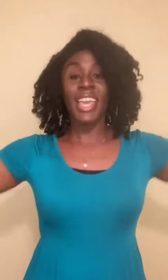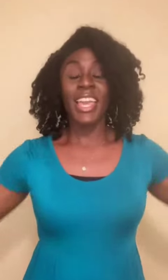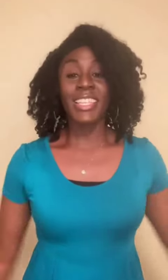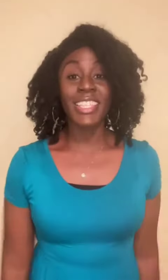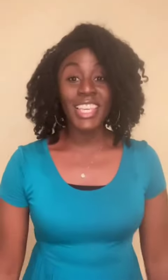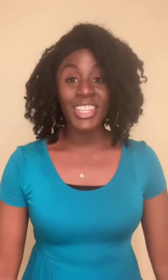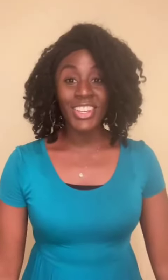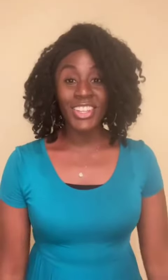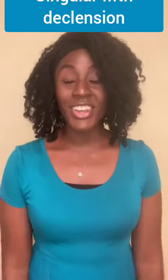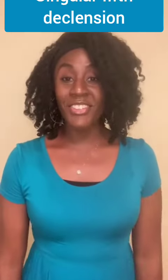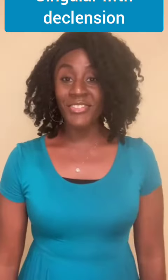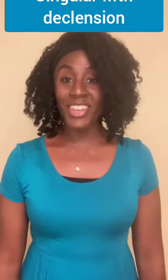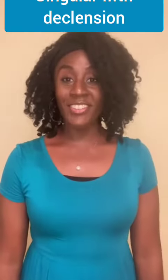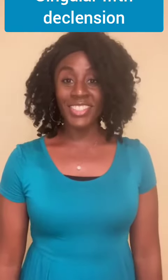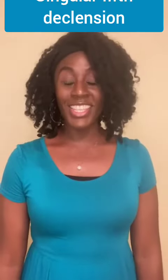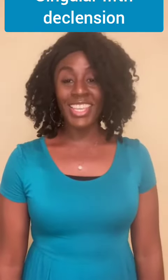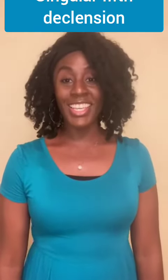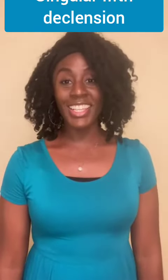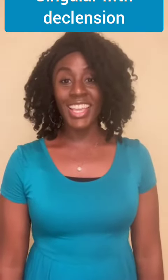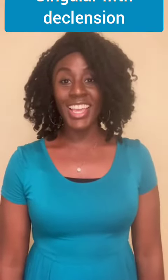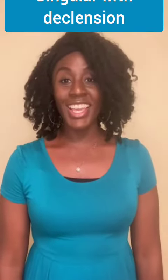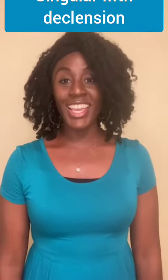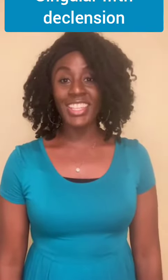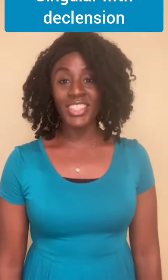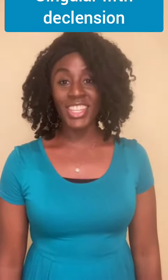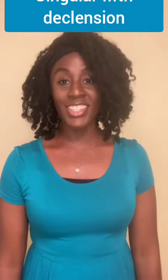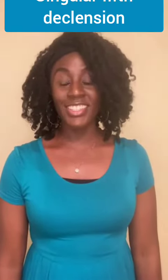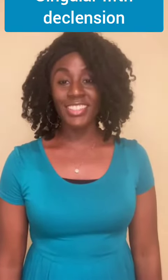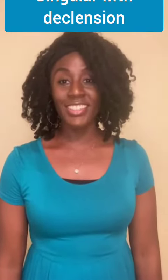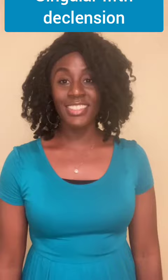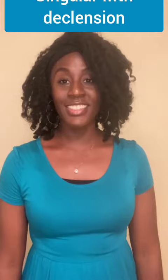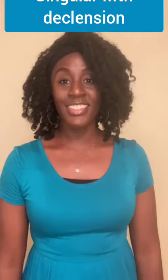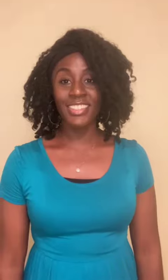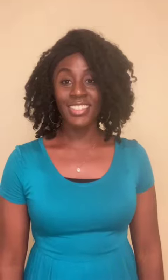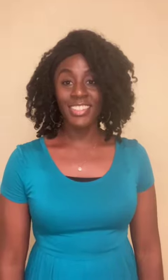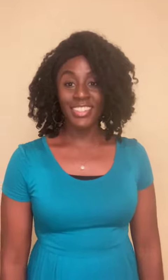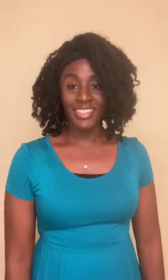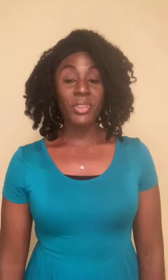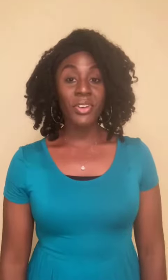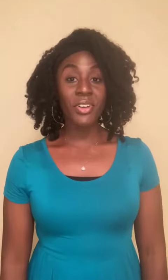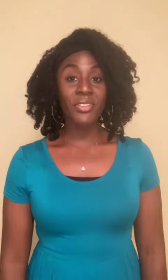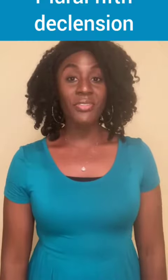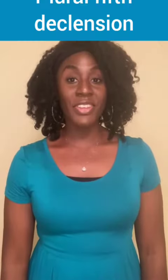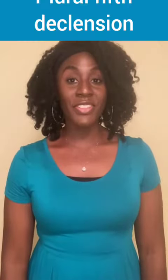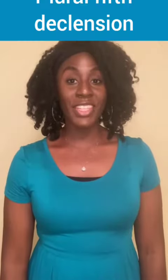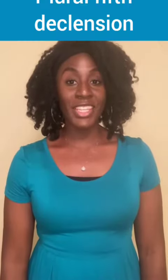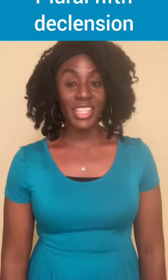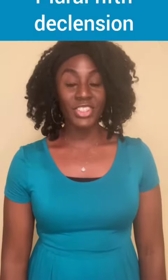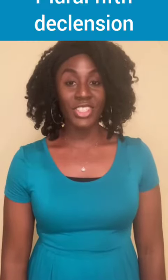Singular 50 clenching. Plural 50 clenching.